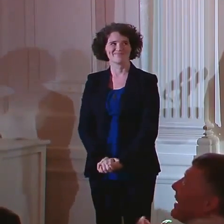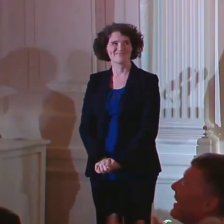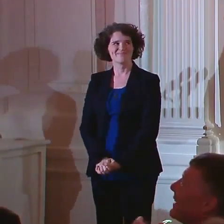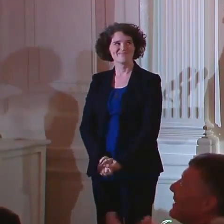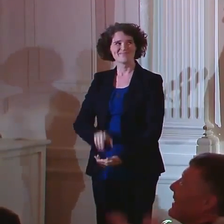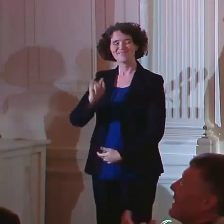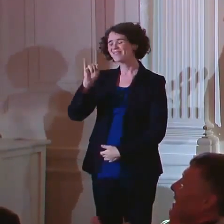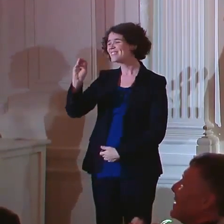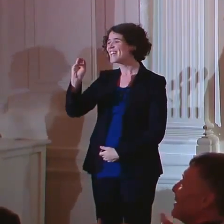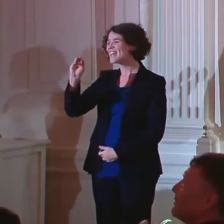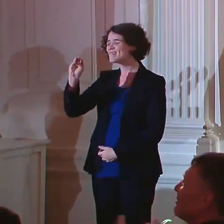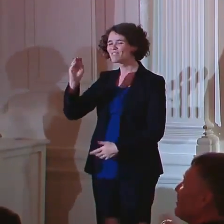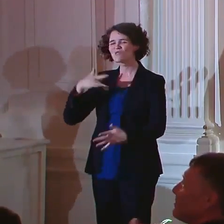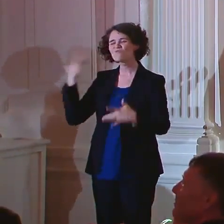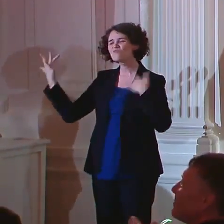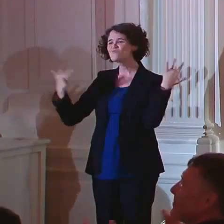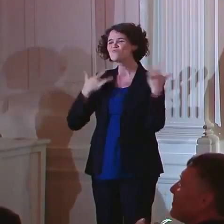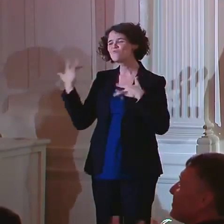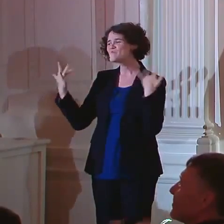Tim is fired up.